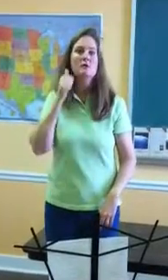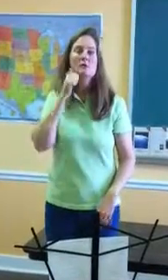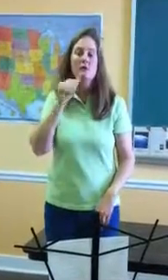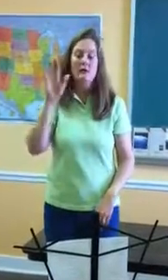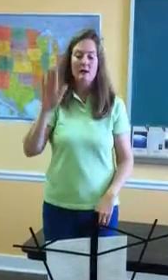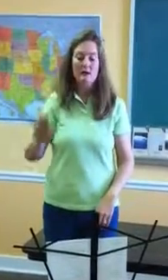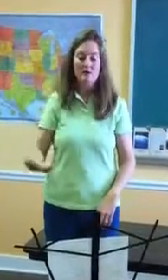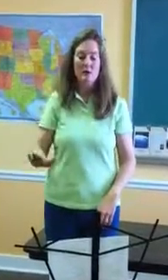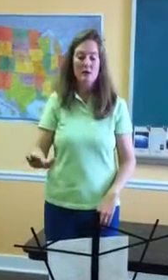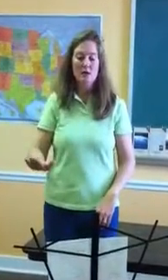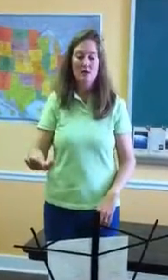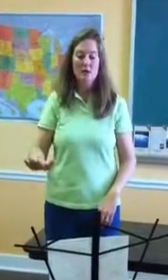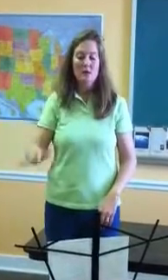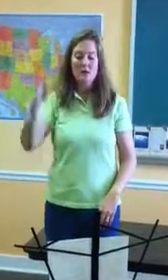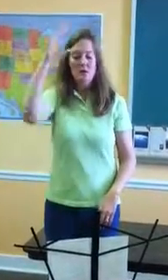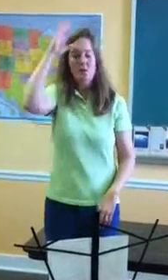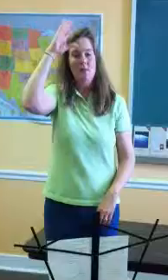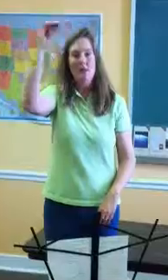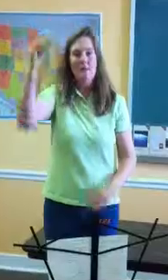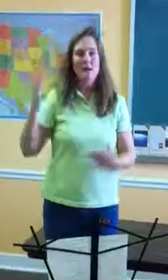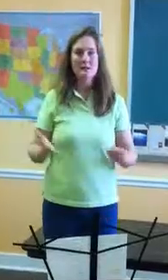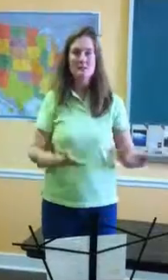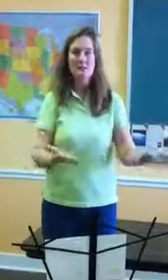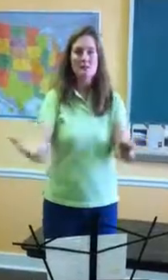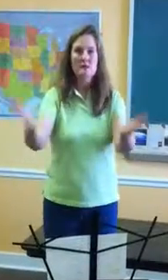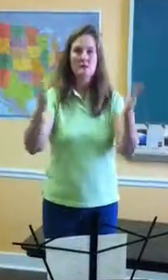nor thy daughter, nor thy manservant.